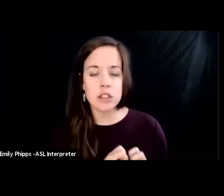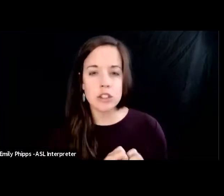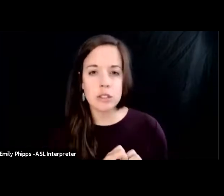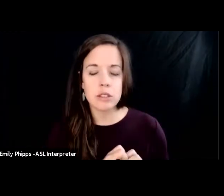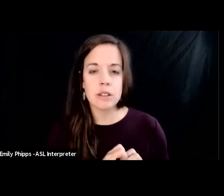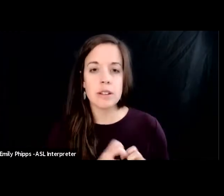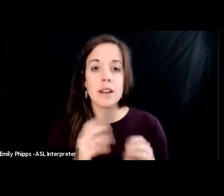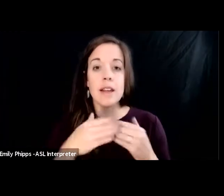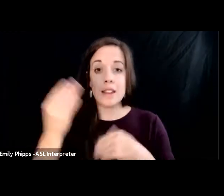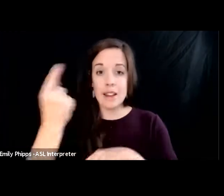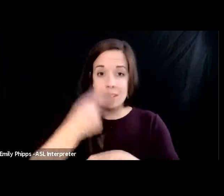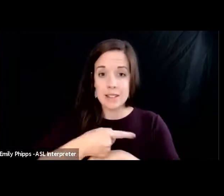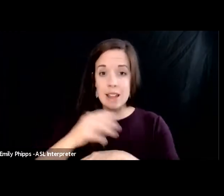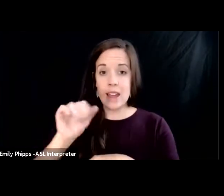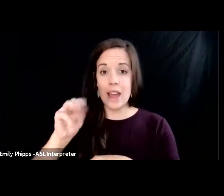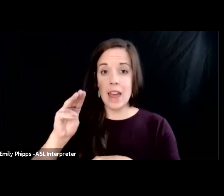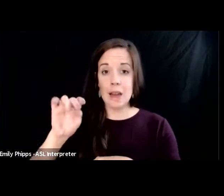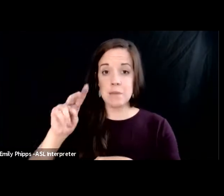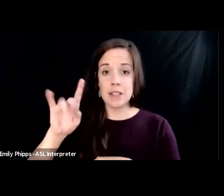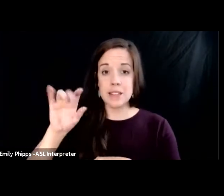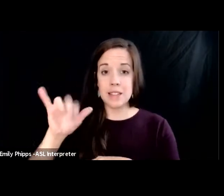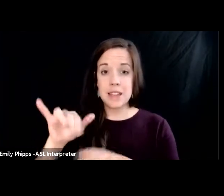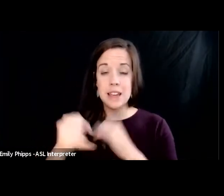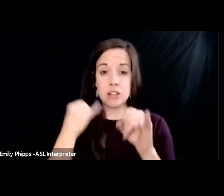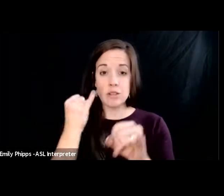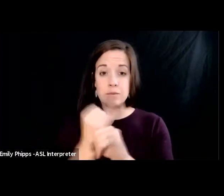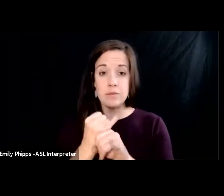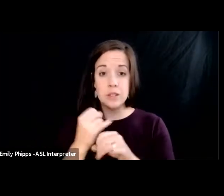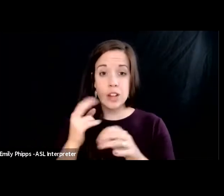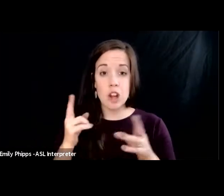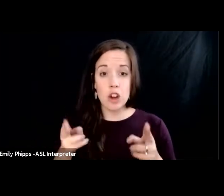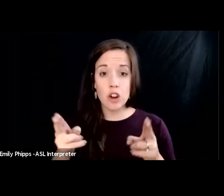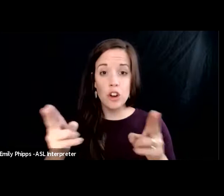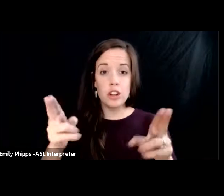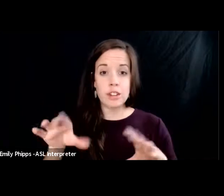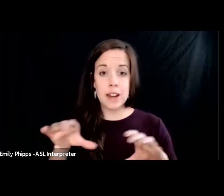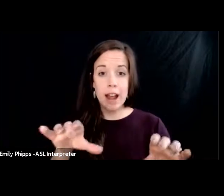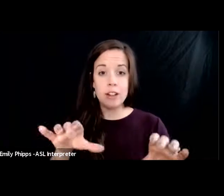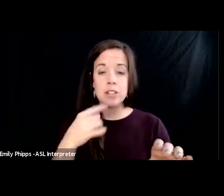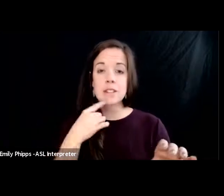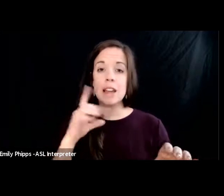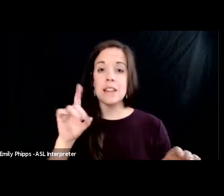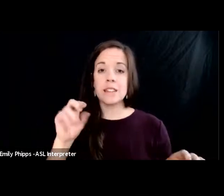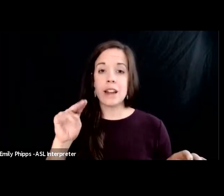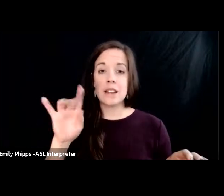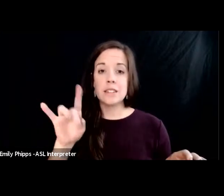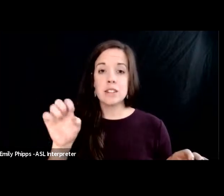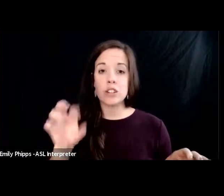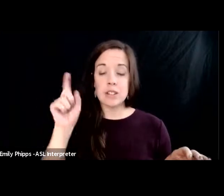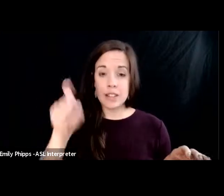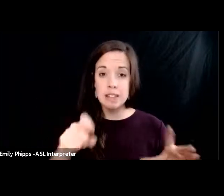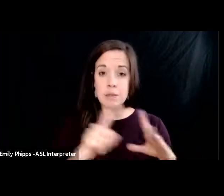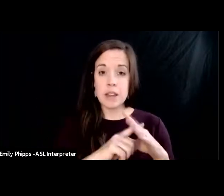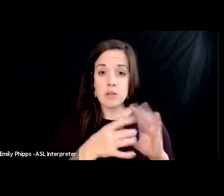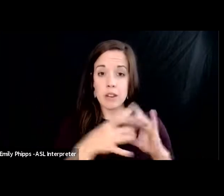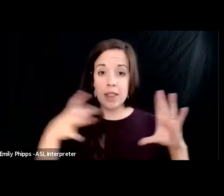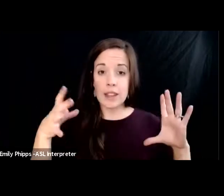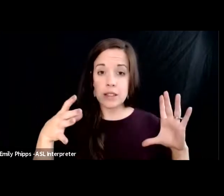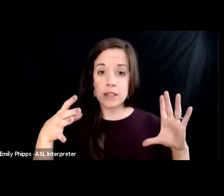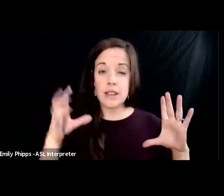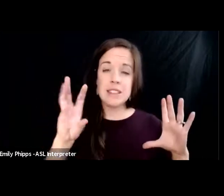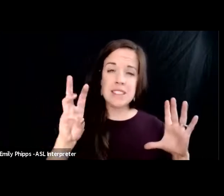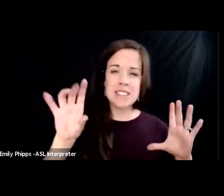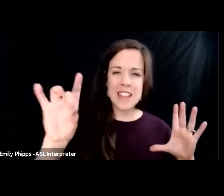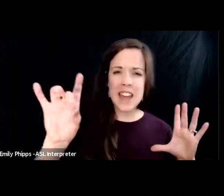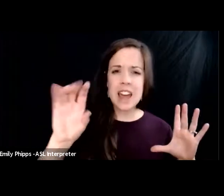day amnesty international issued an urgent action saying that donzinger should be released 68 nobel laureates the